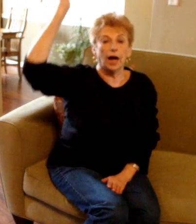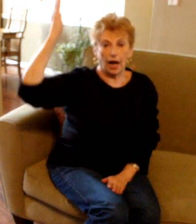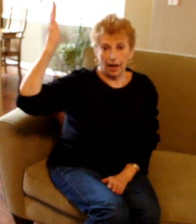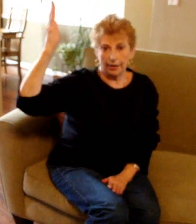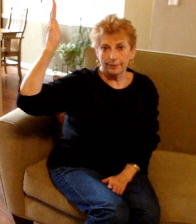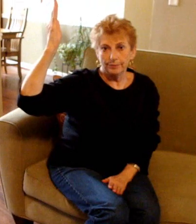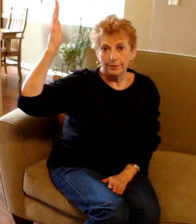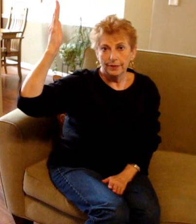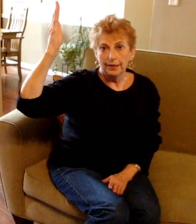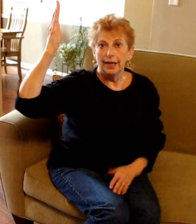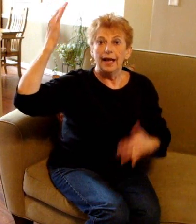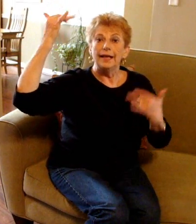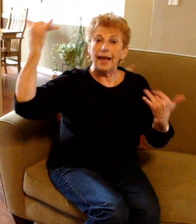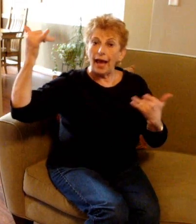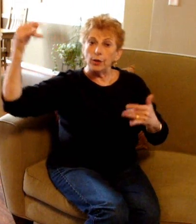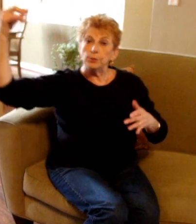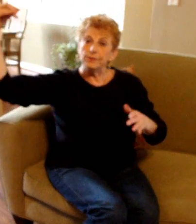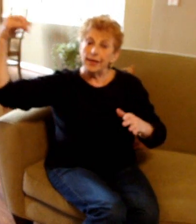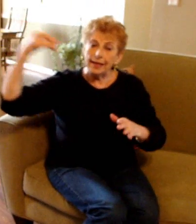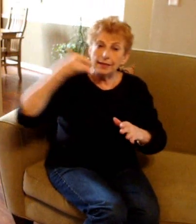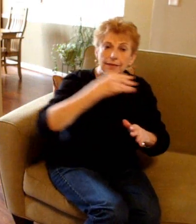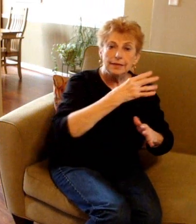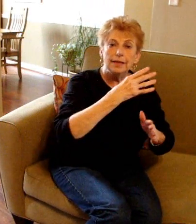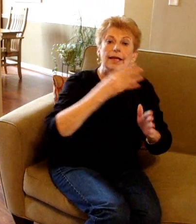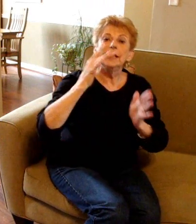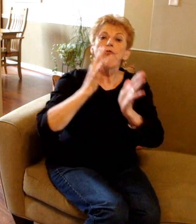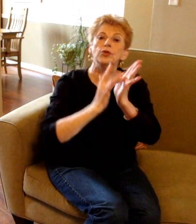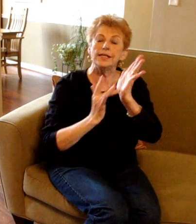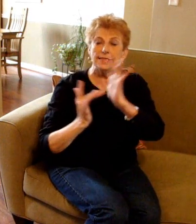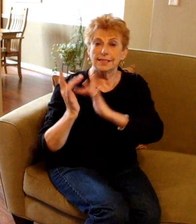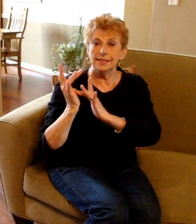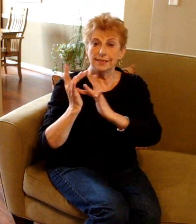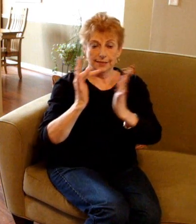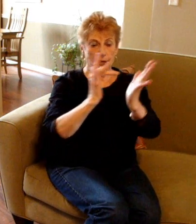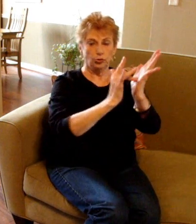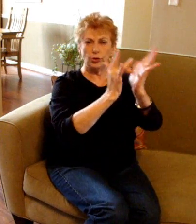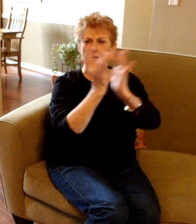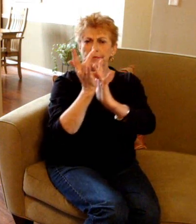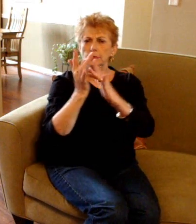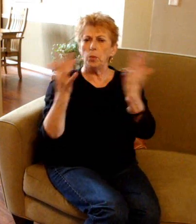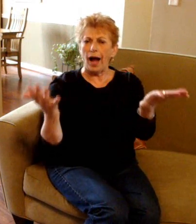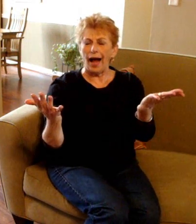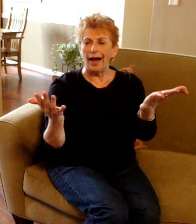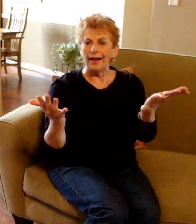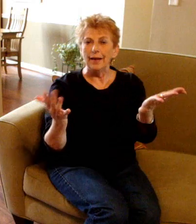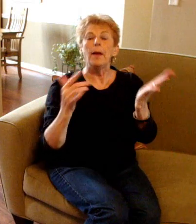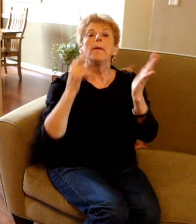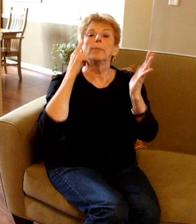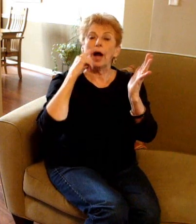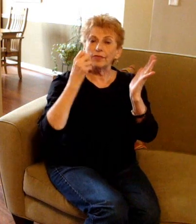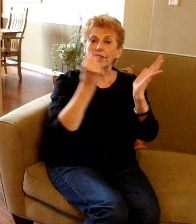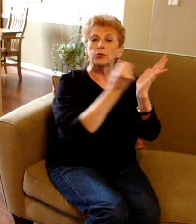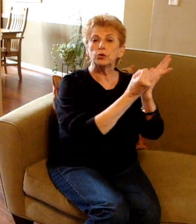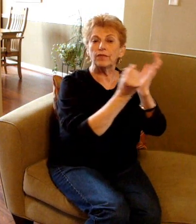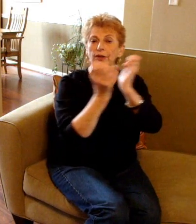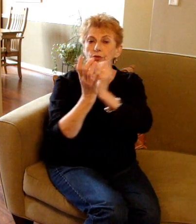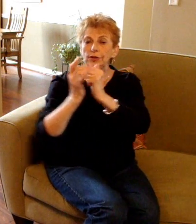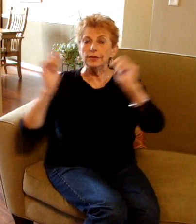God. Now you see Jesus. Jesus, why? Because of the crucifixion,